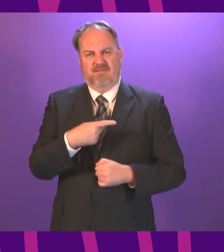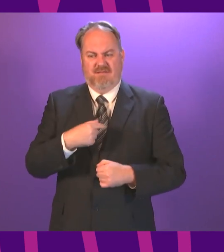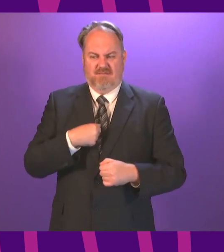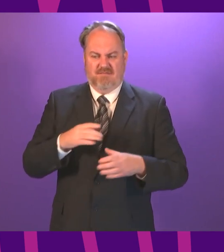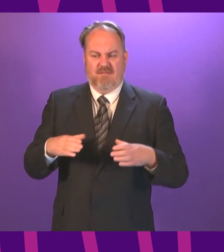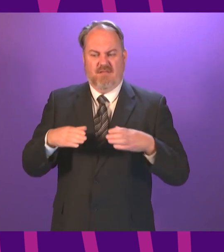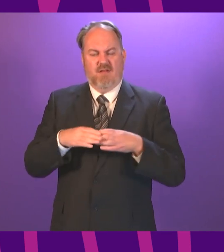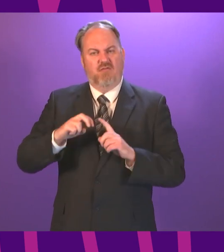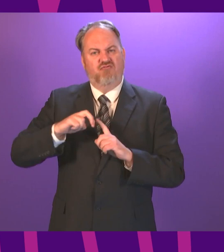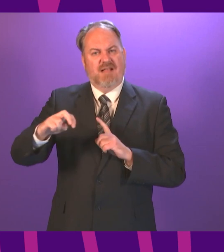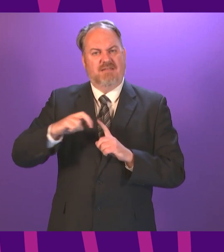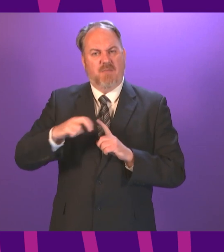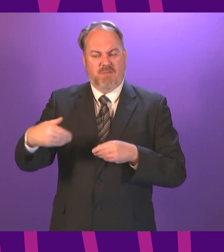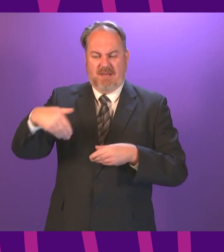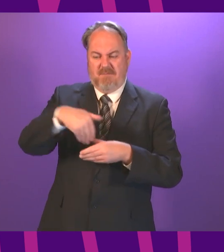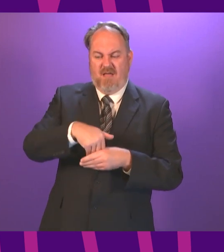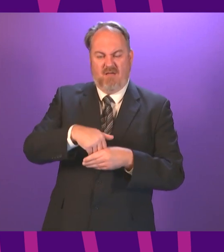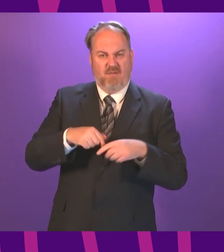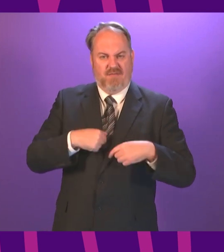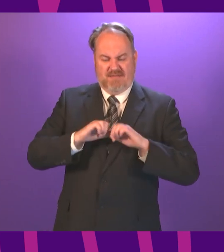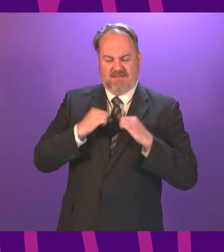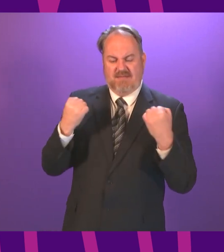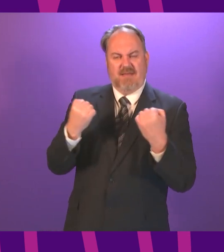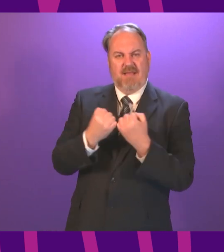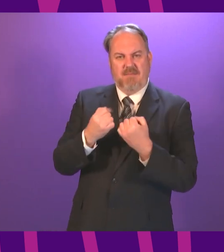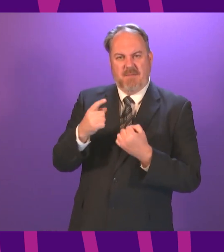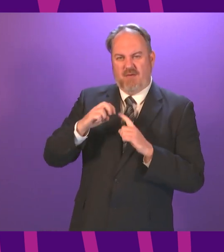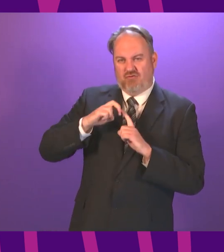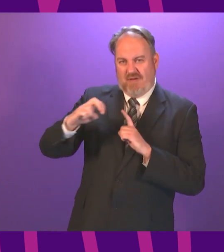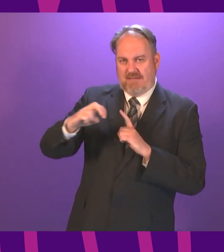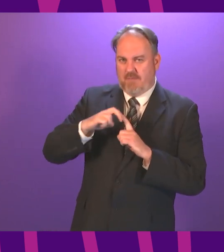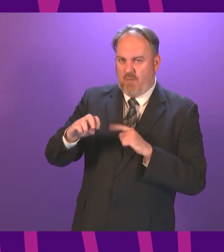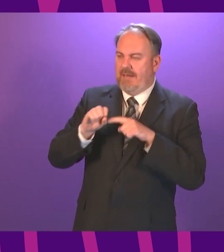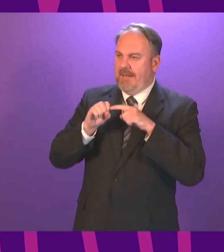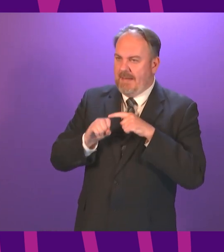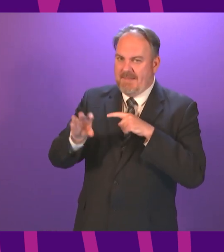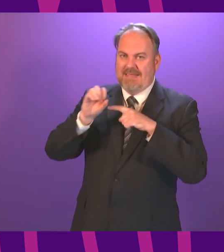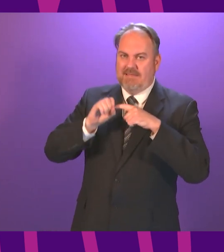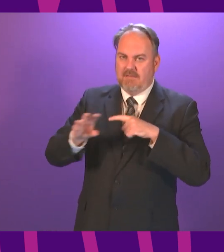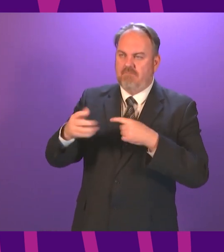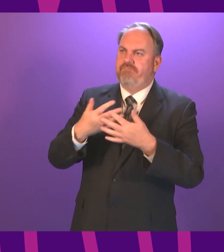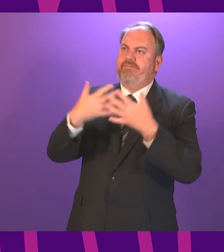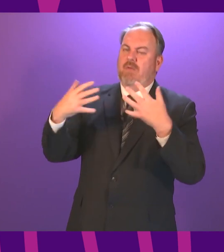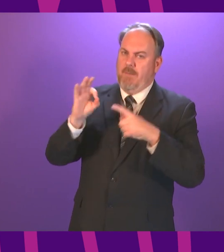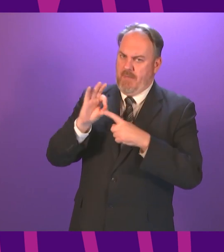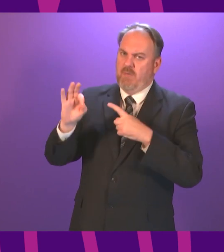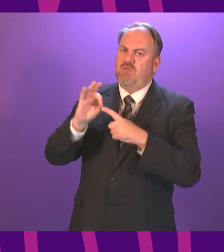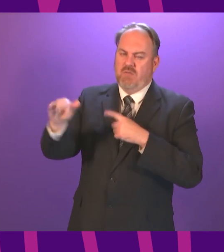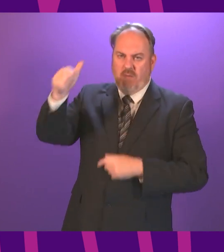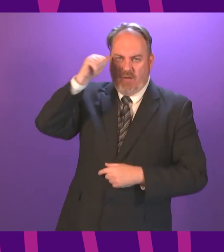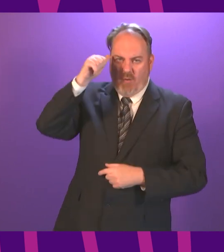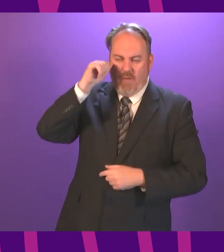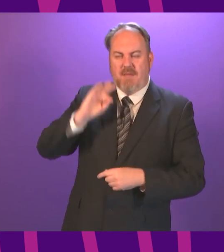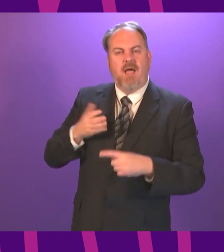-evident. It is there for a reason, because transport is such a large emitter. Everything we do going forward is with a view to tackling